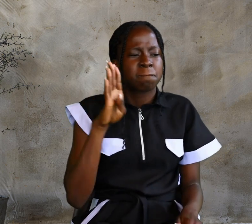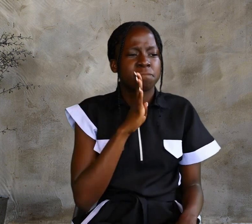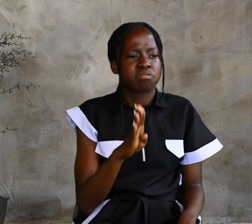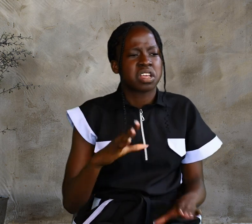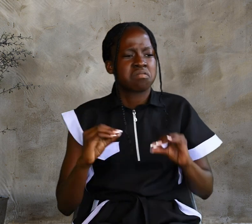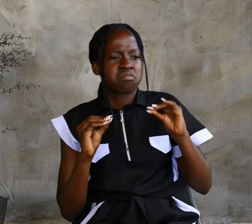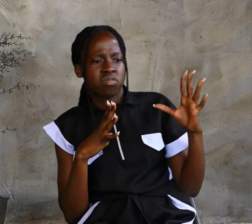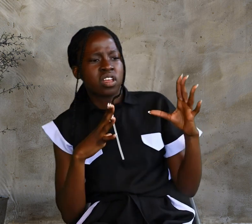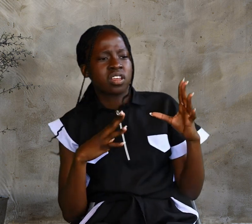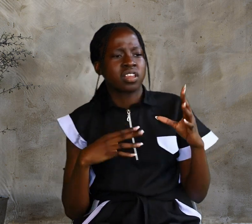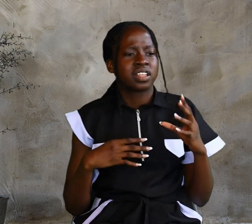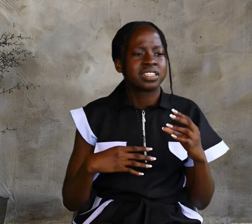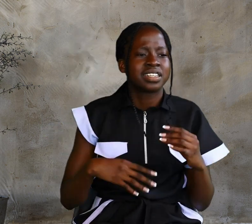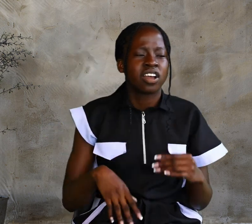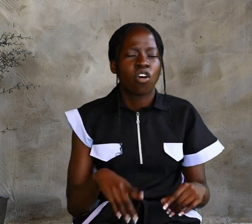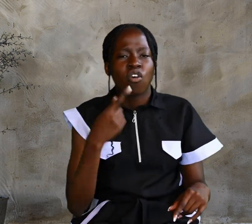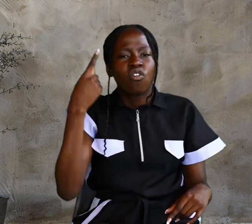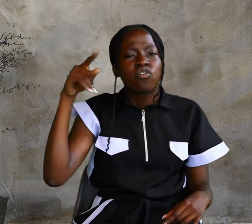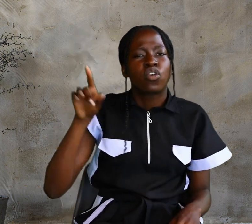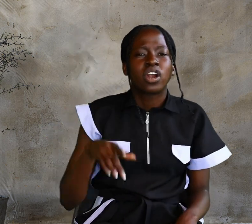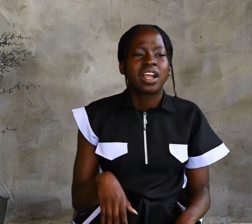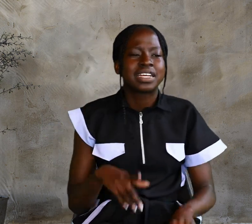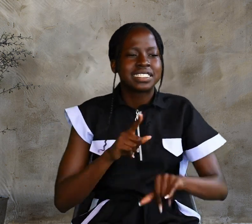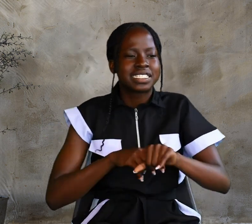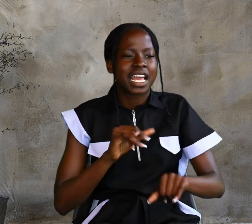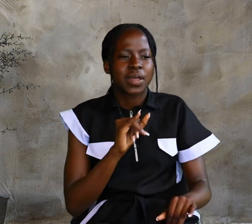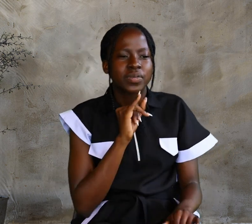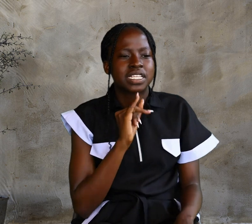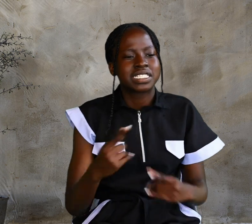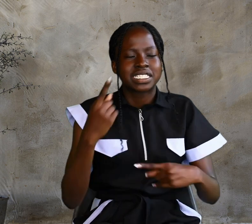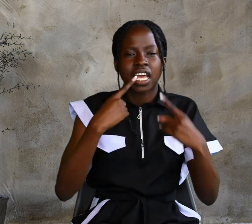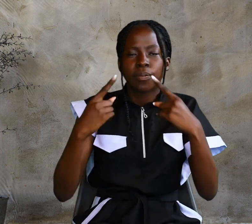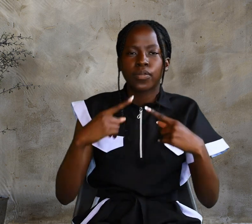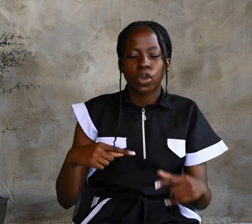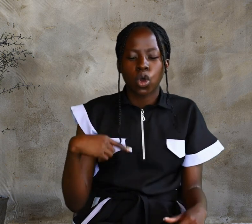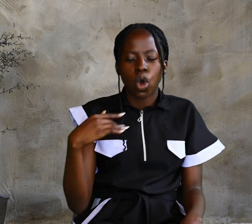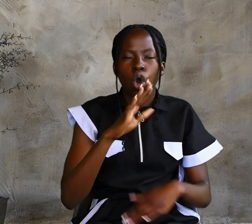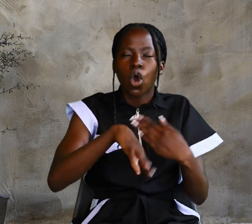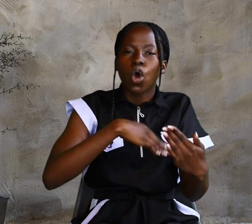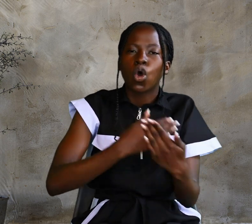coming when all who are in their graves will hear his voice and come out.